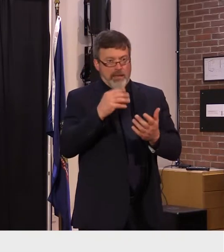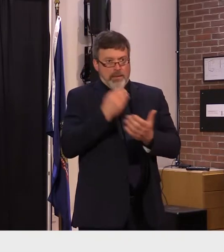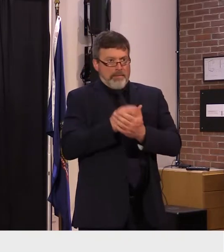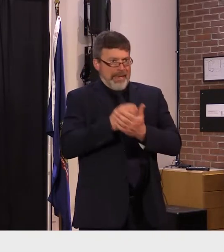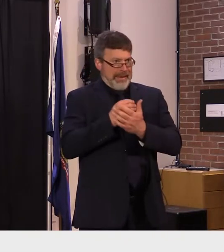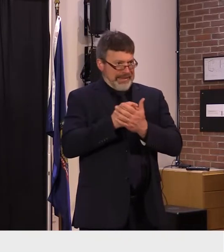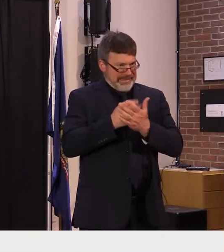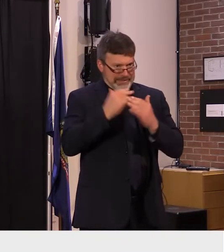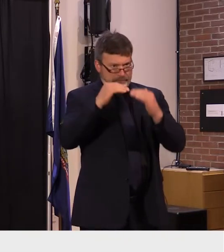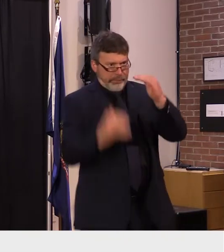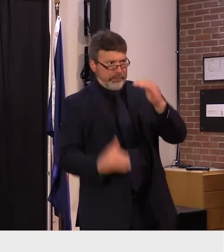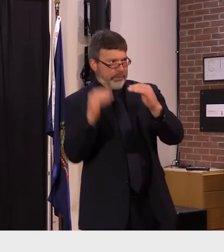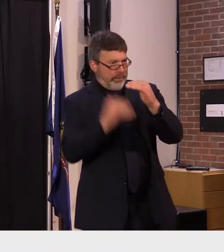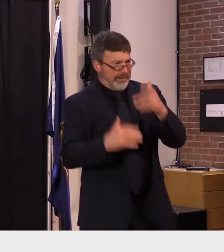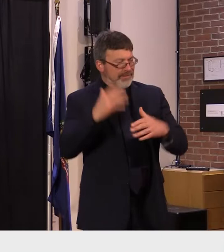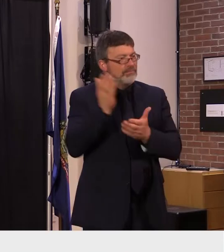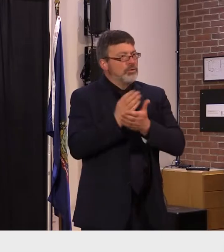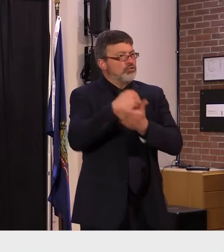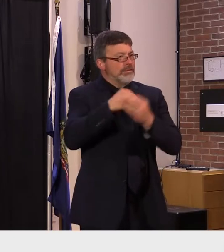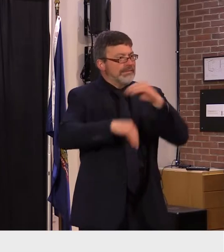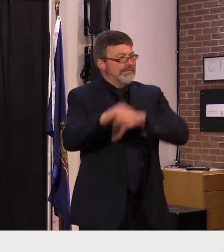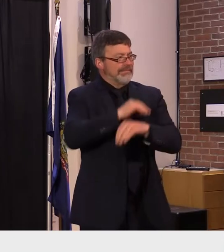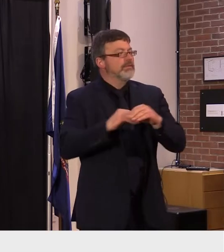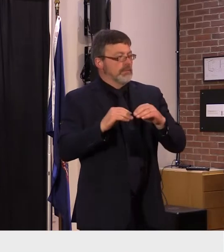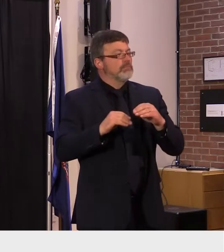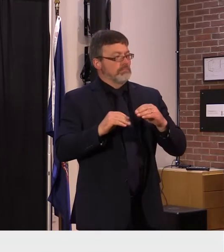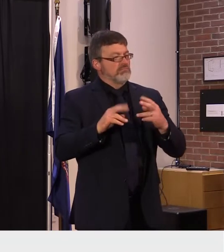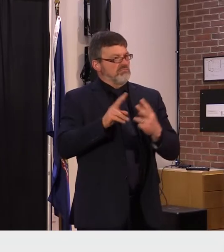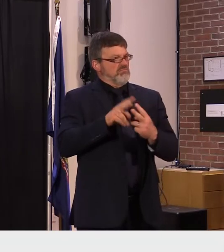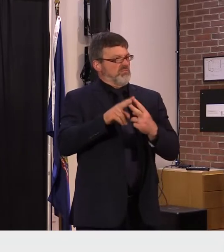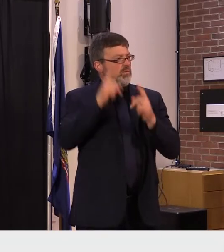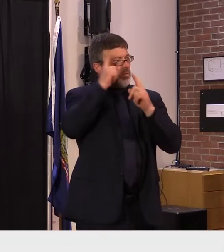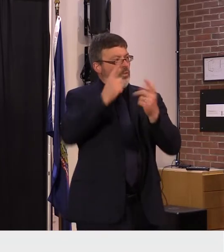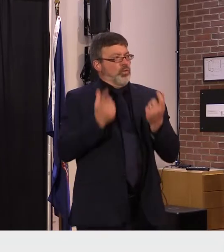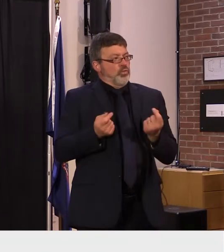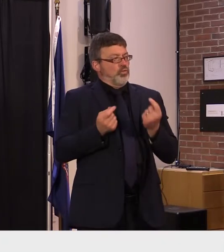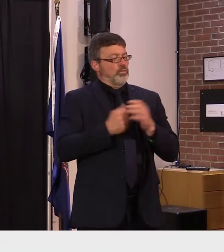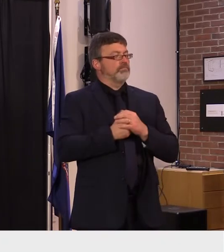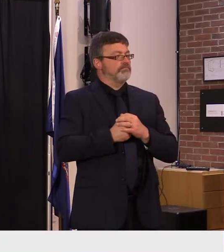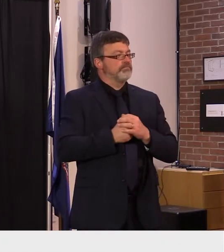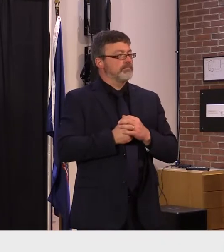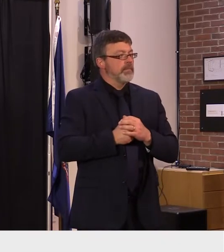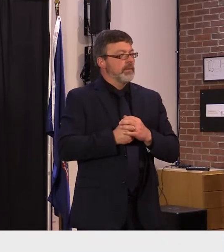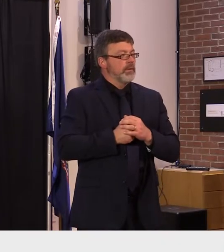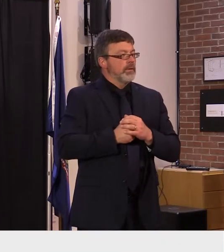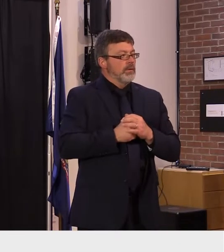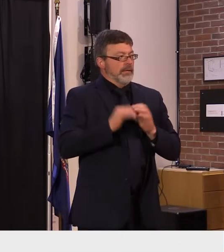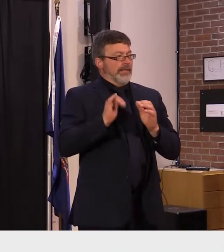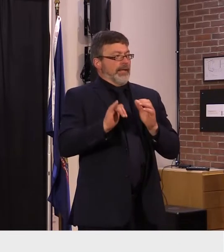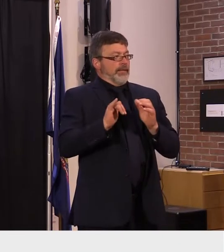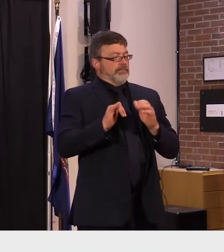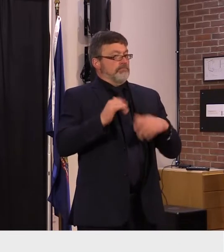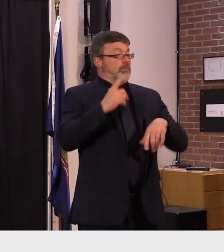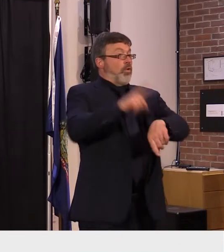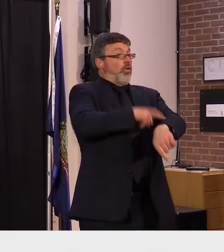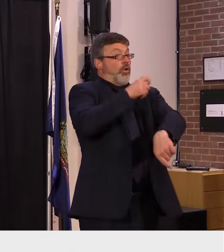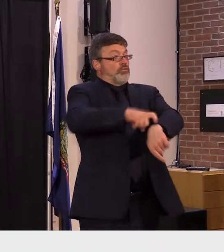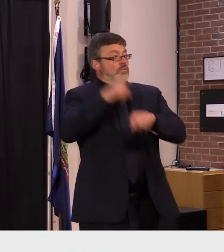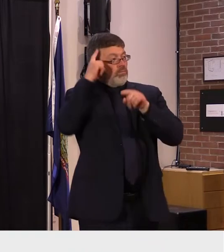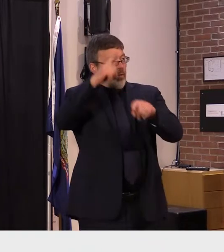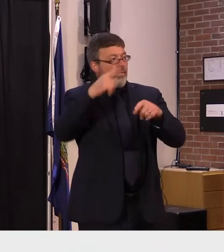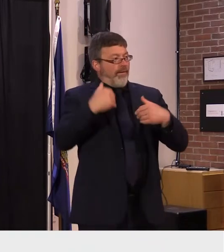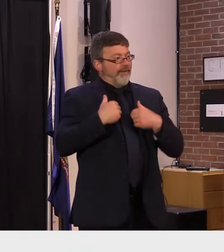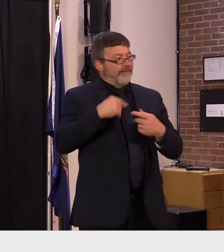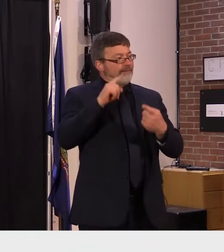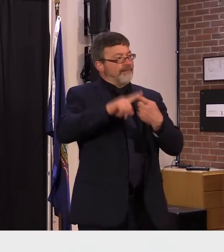of our education system after this focus period is over we have two long-term goals the first one is to ensure that each